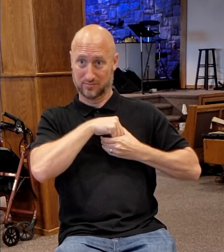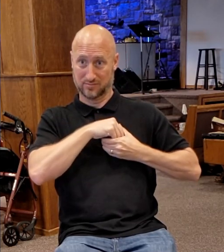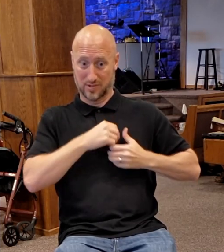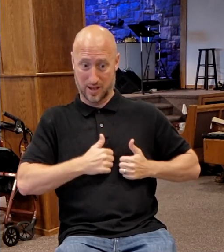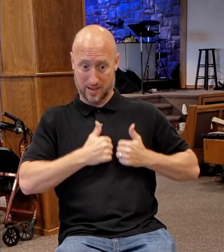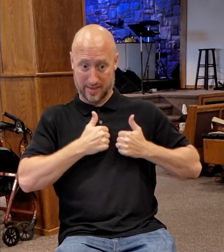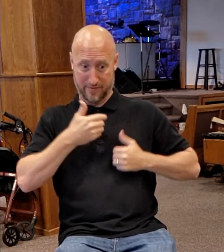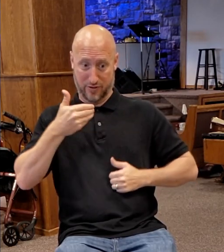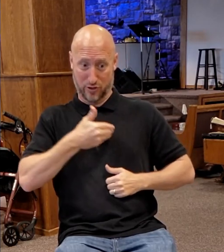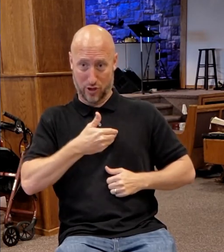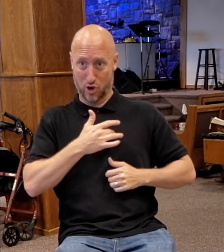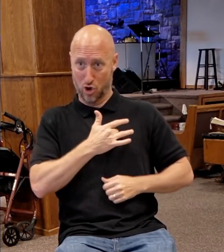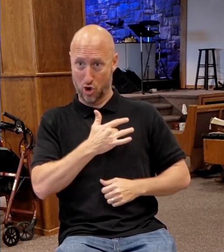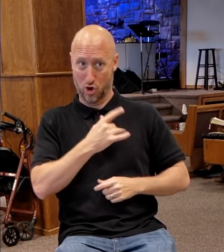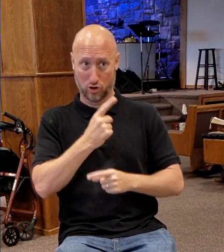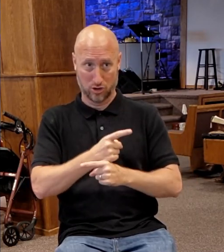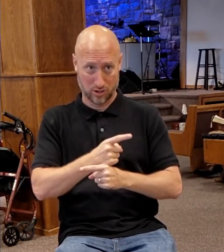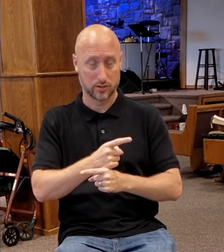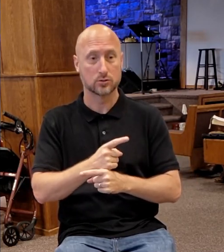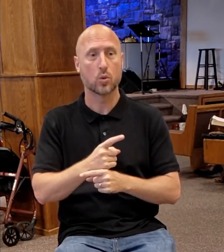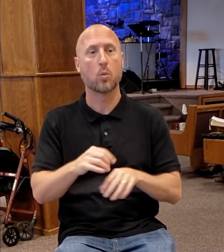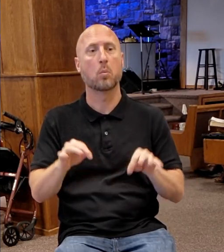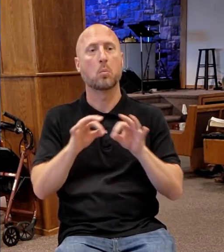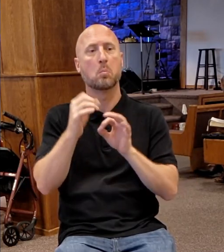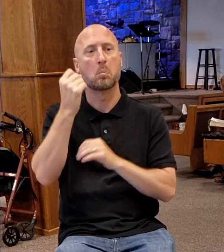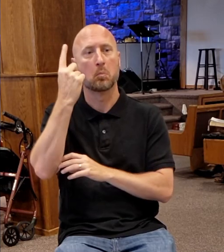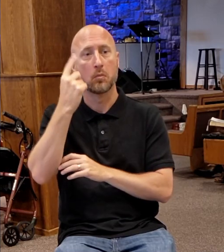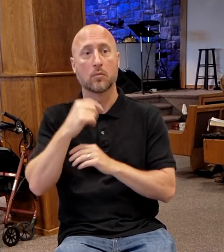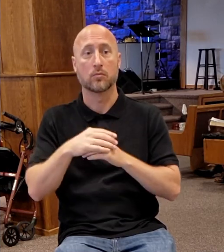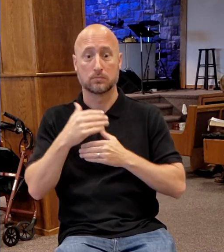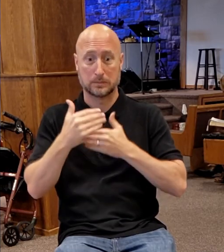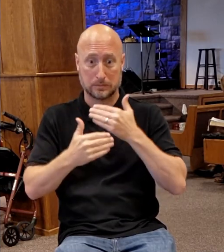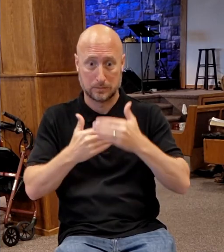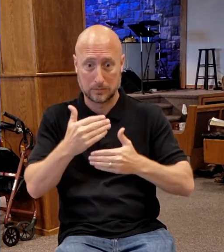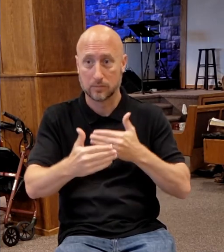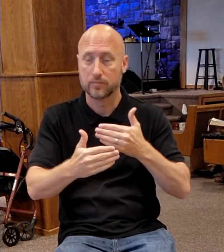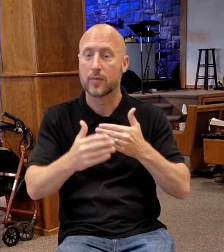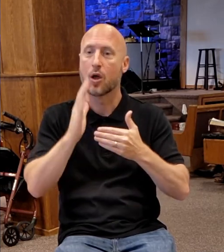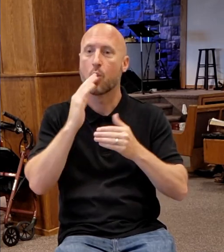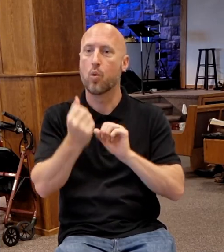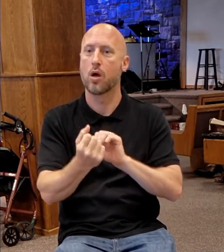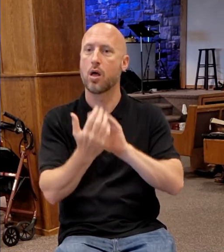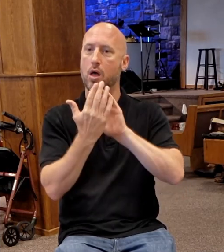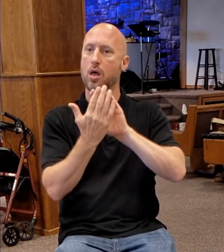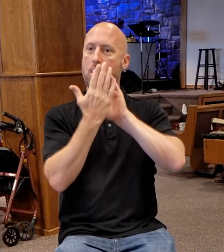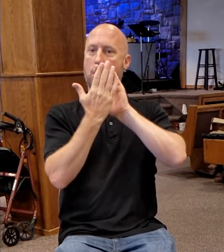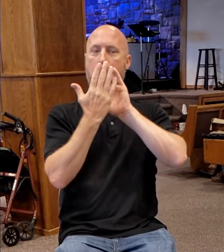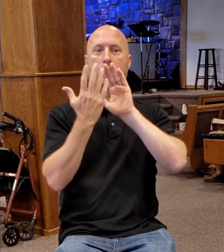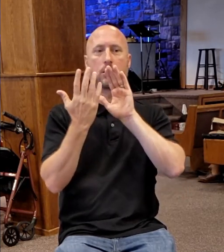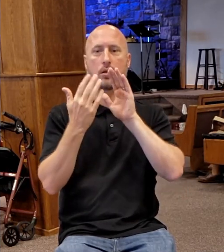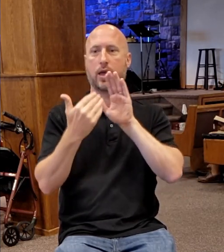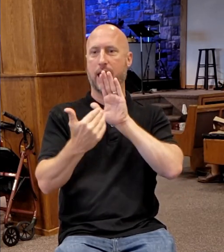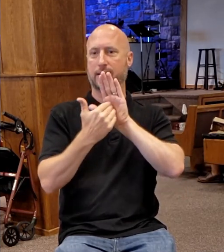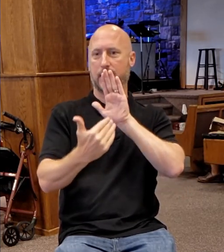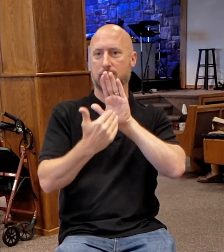We have to understand, as we want to move forward, we're going to face antagonism for a lot of different reasons.